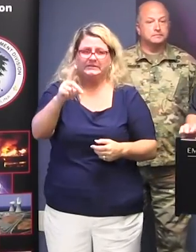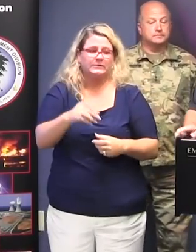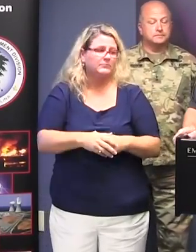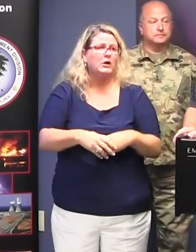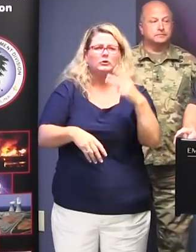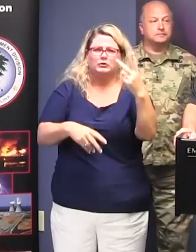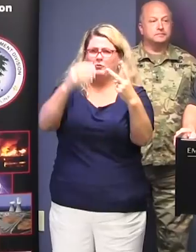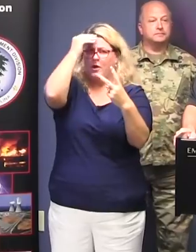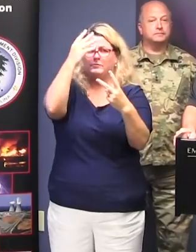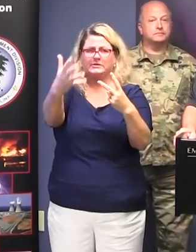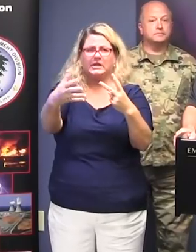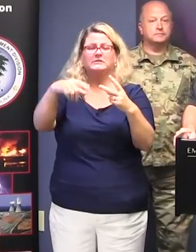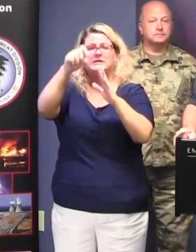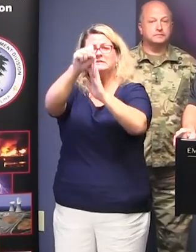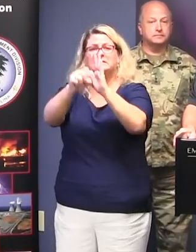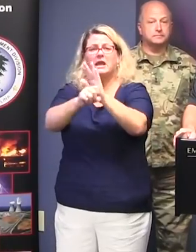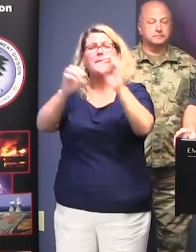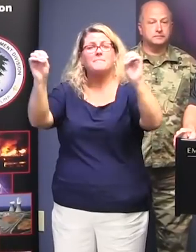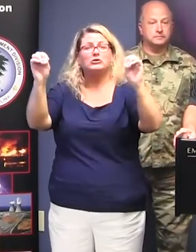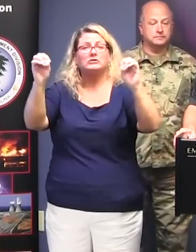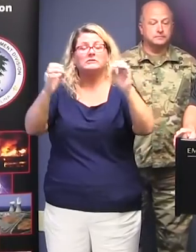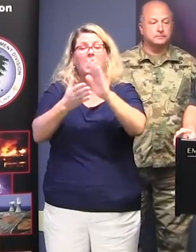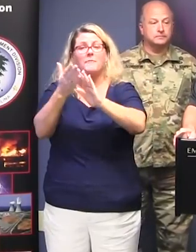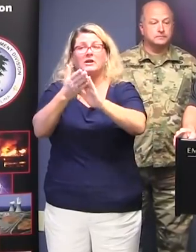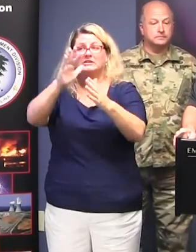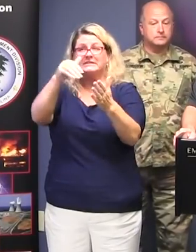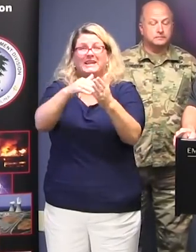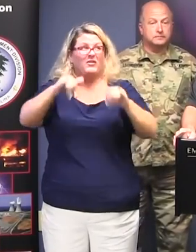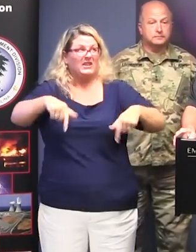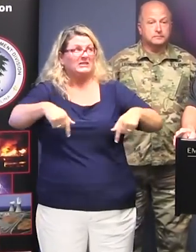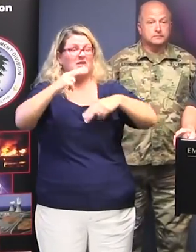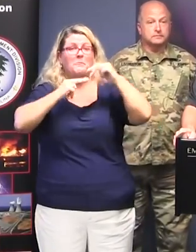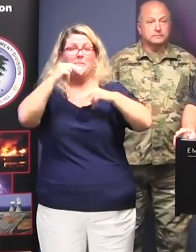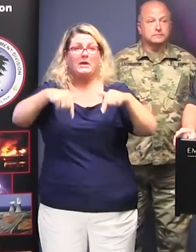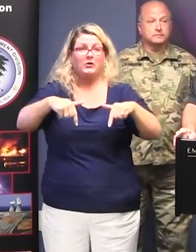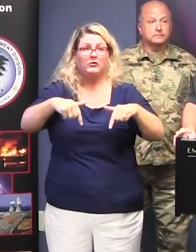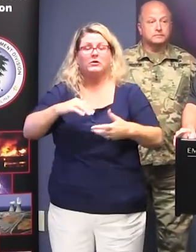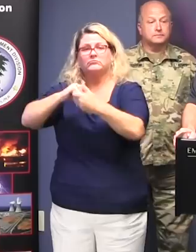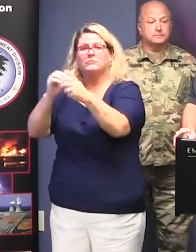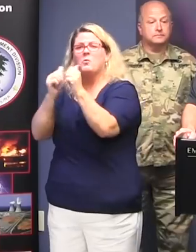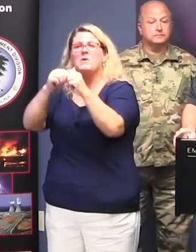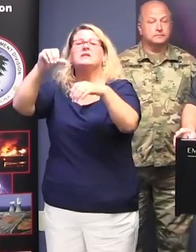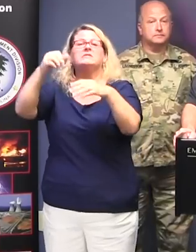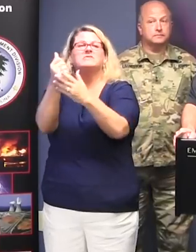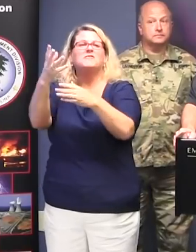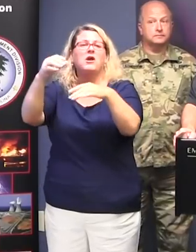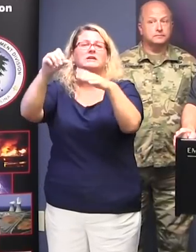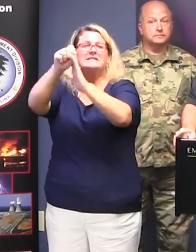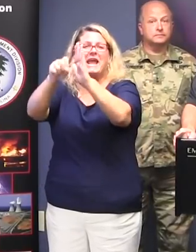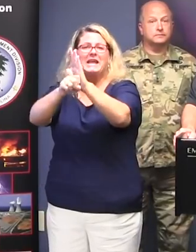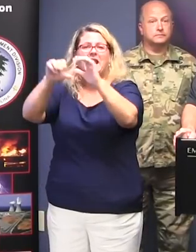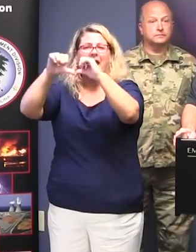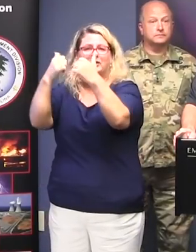updates. The State Emergency Operations Center, which we're at right now, is operational with partial agency staffing, state